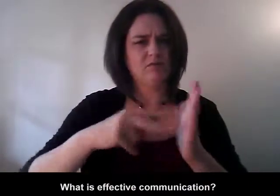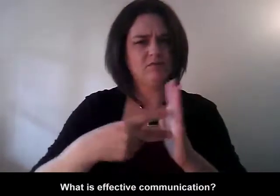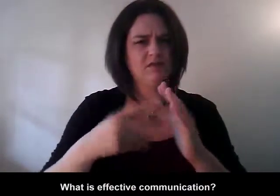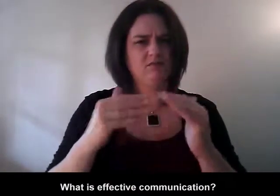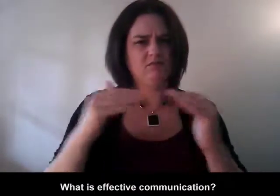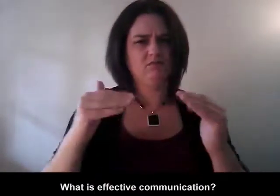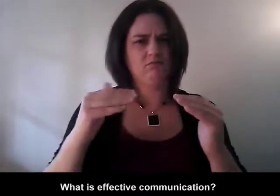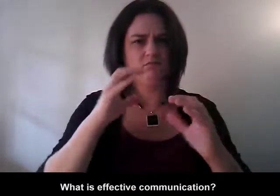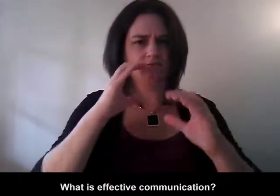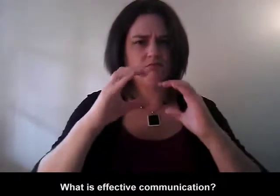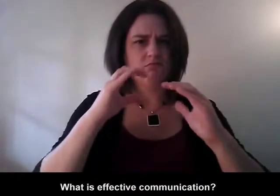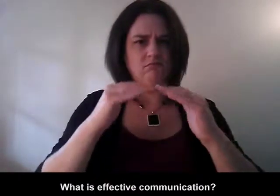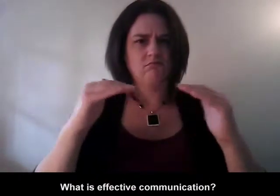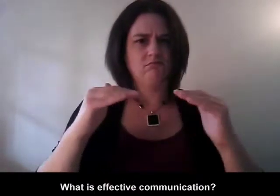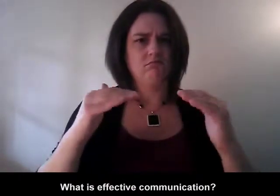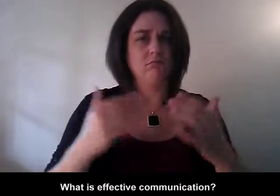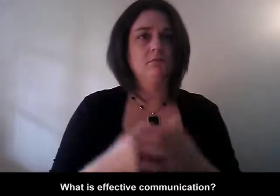What is effective communication?